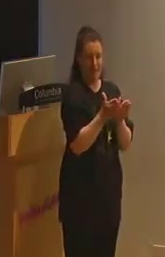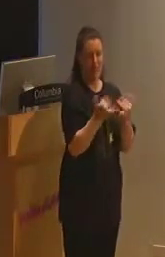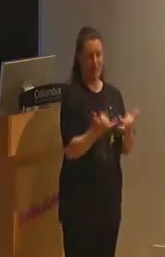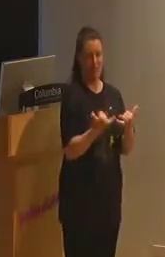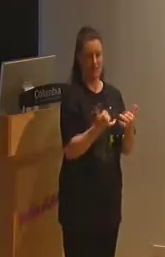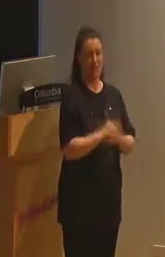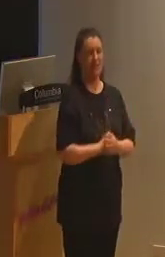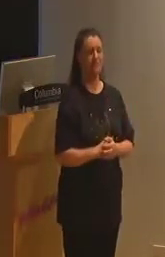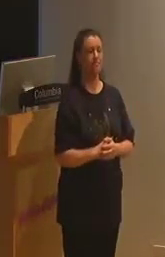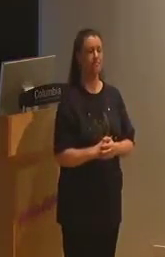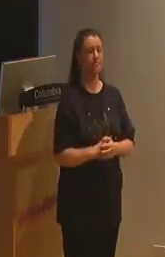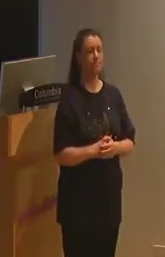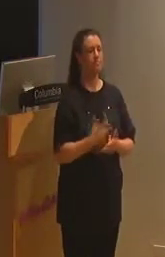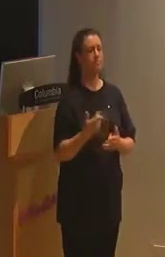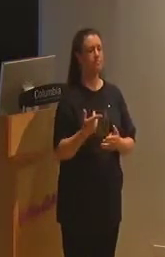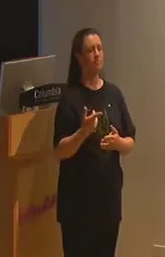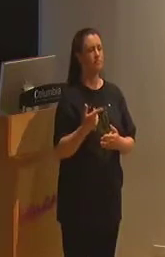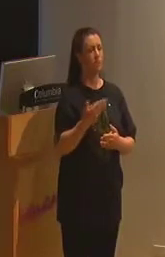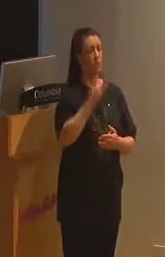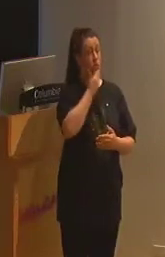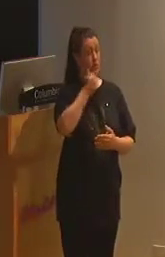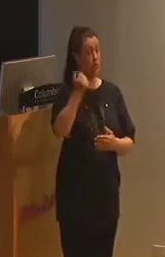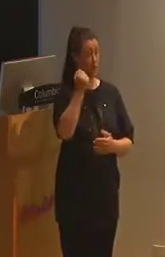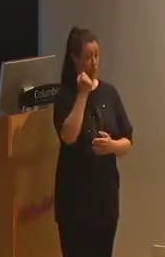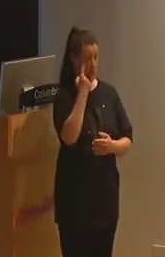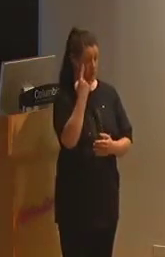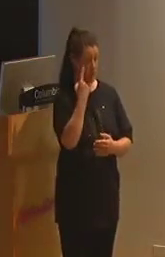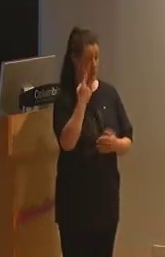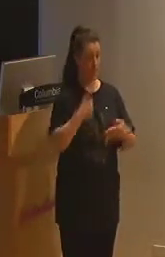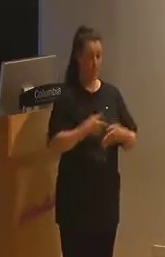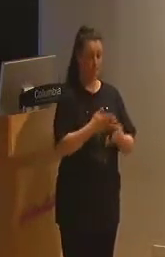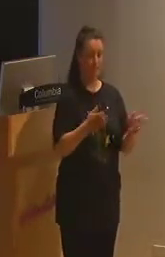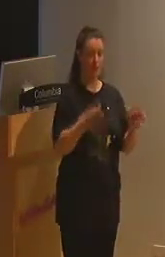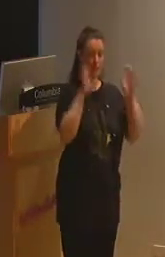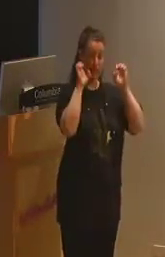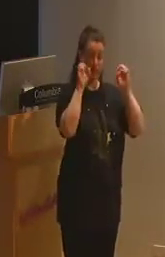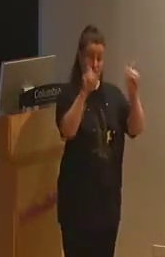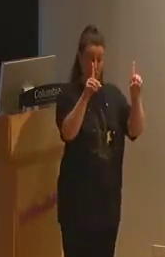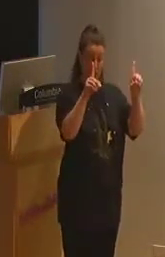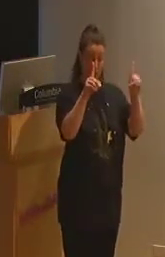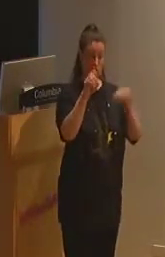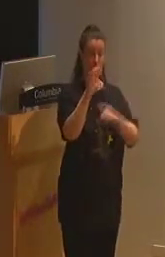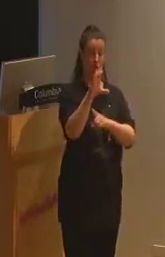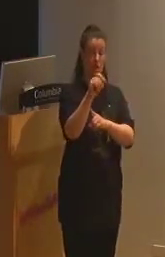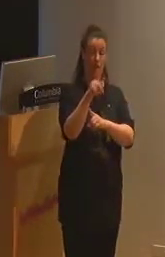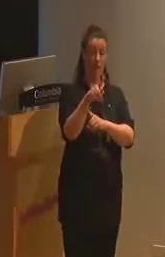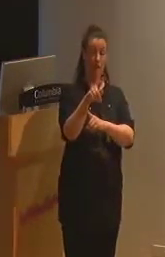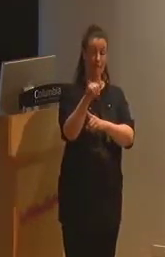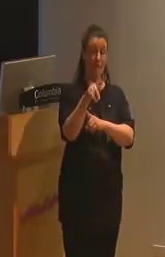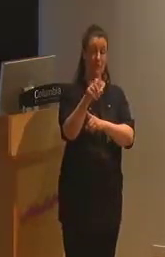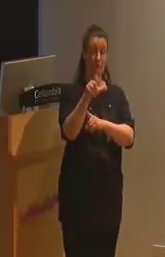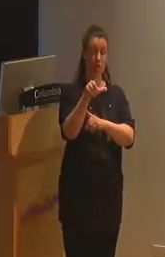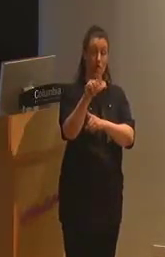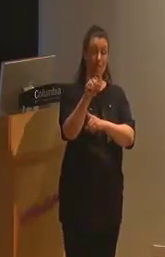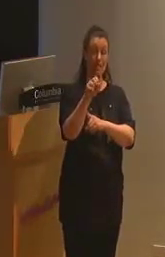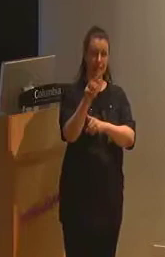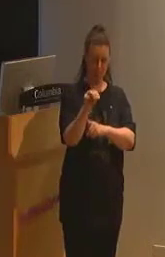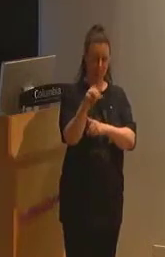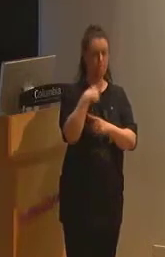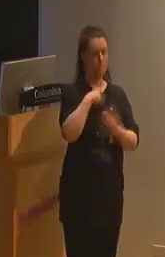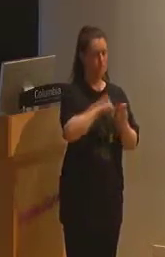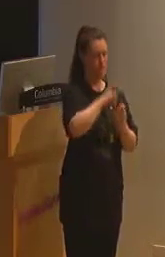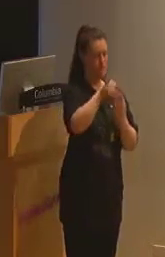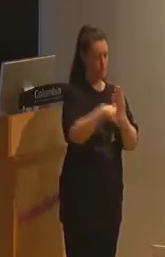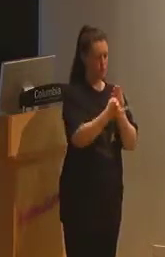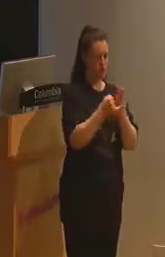So in order to better understand issues surrounding public education in the neoliberal era of capitalism, my project critically approaches education reform